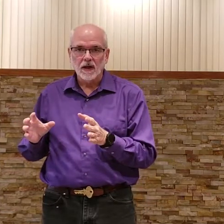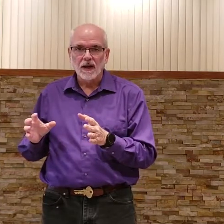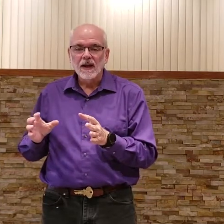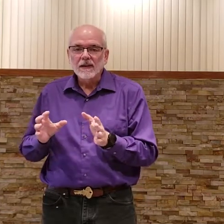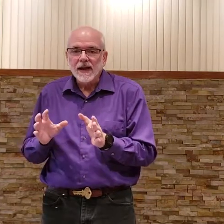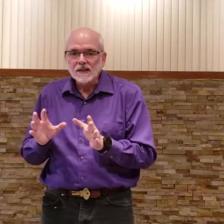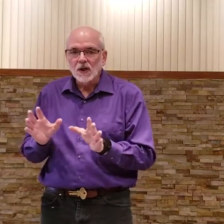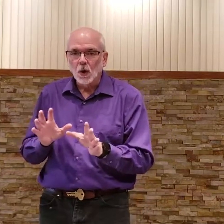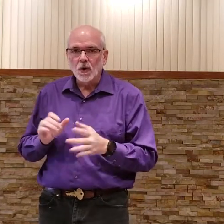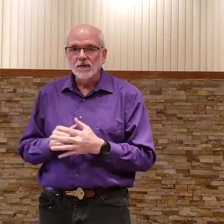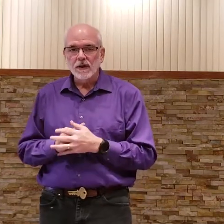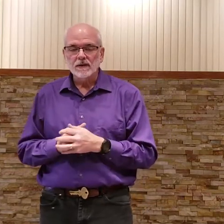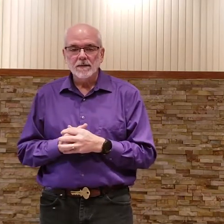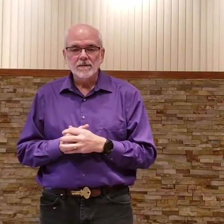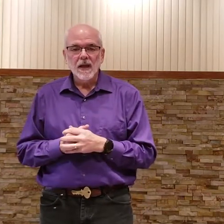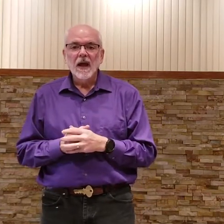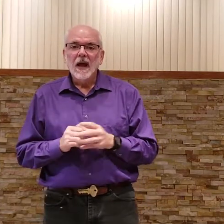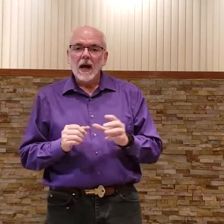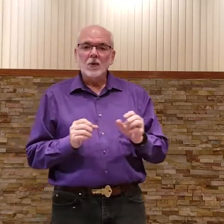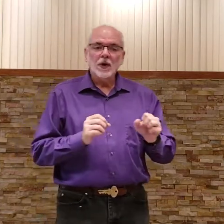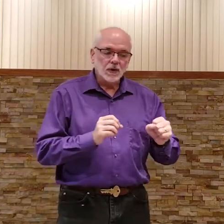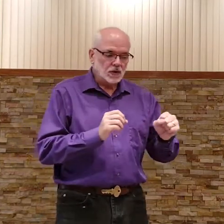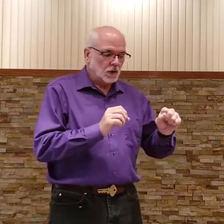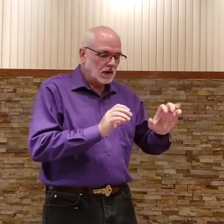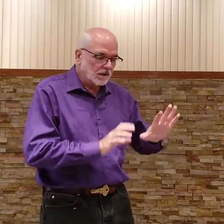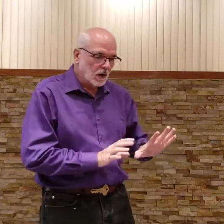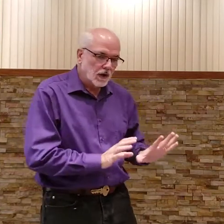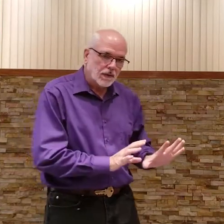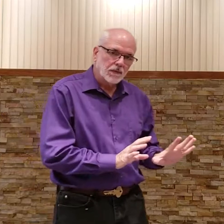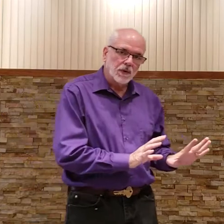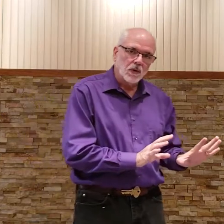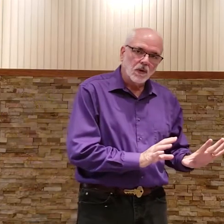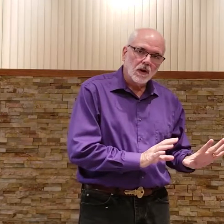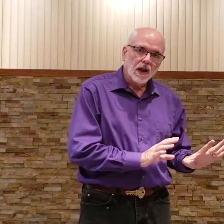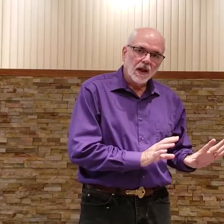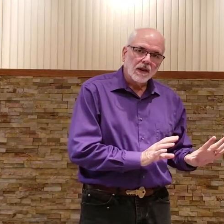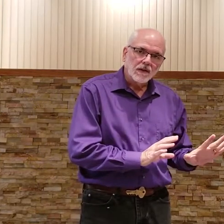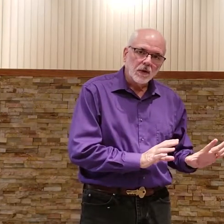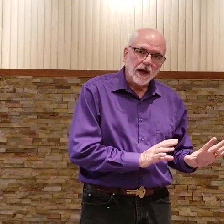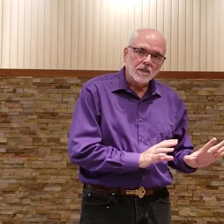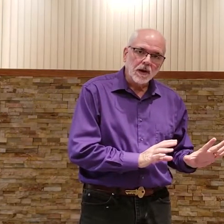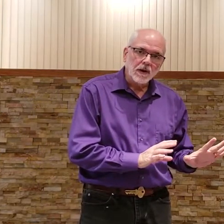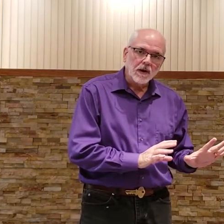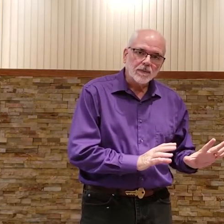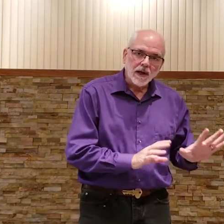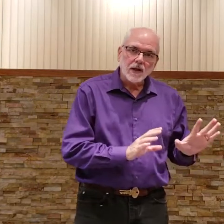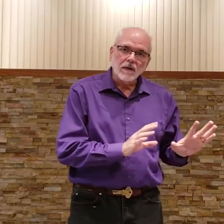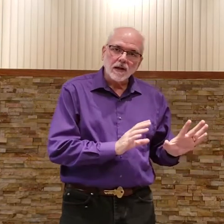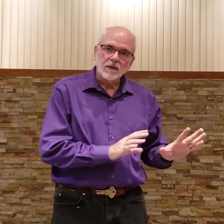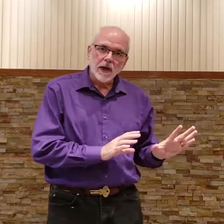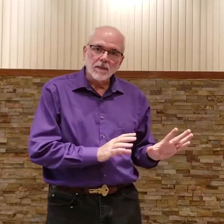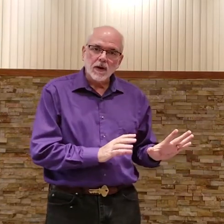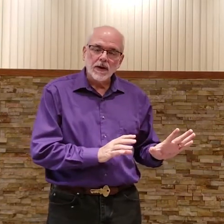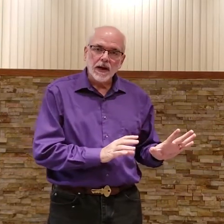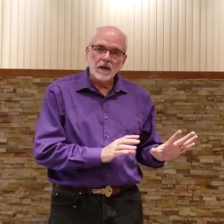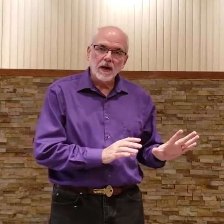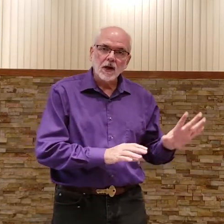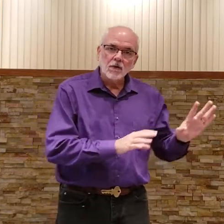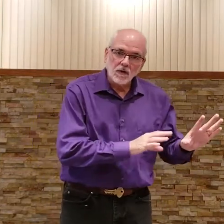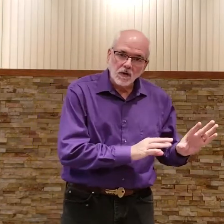okay? That's the goal of this. I'm going to assume that you've gone through the vocabulary, and you've got the vocabulary down, and you've